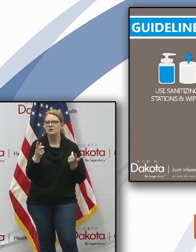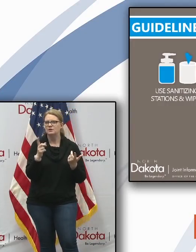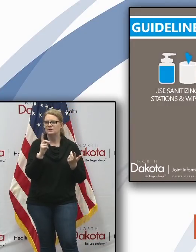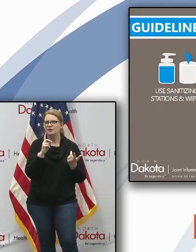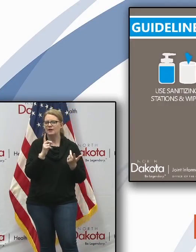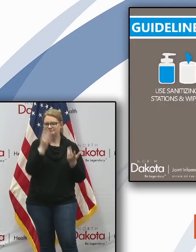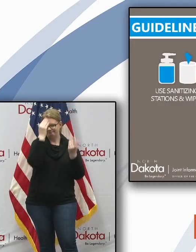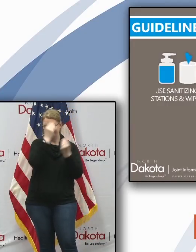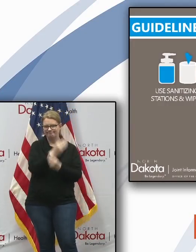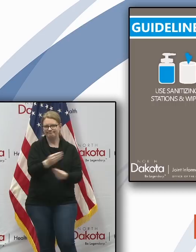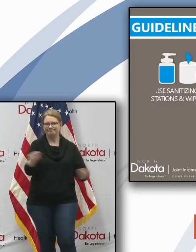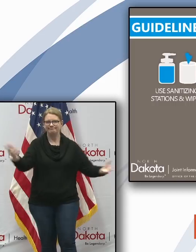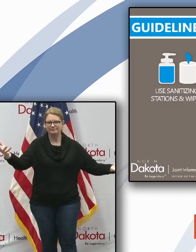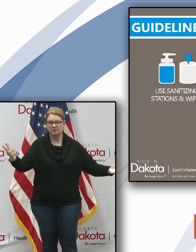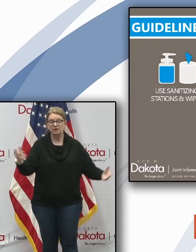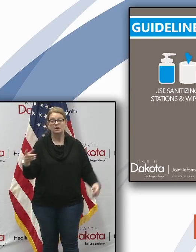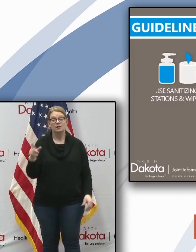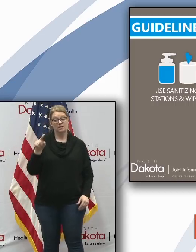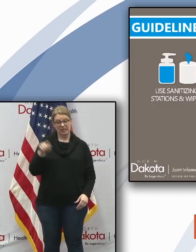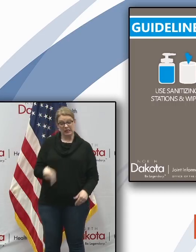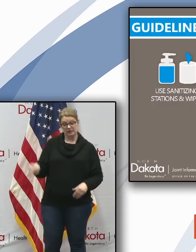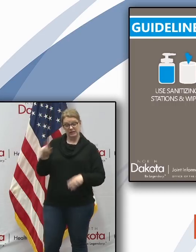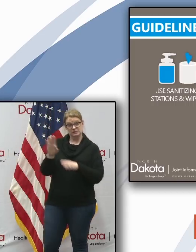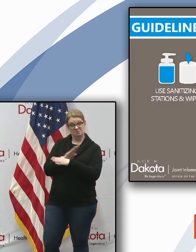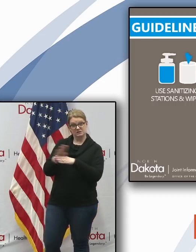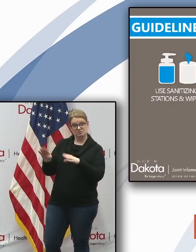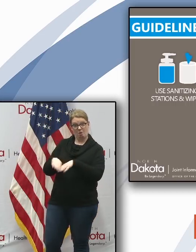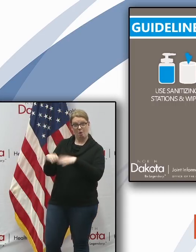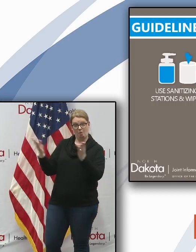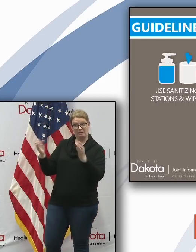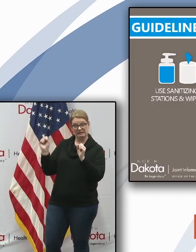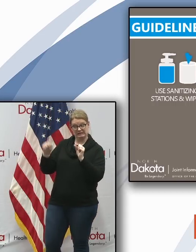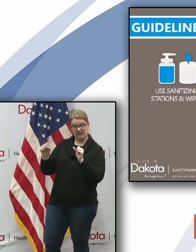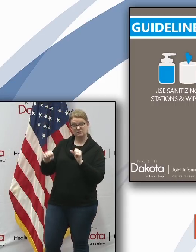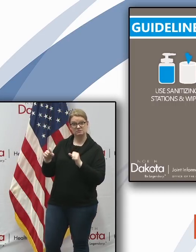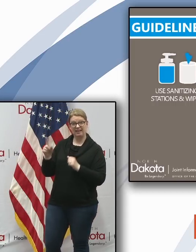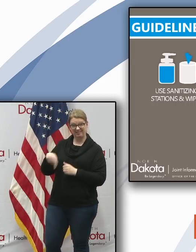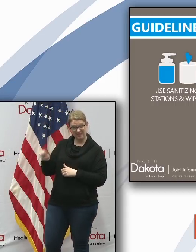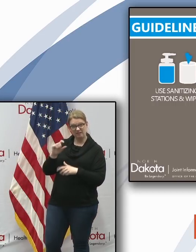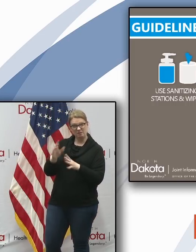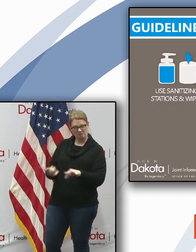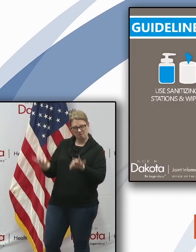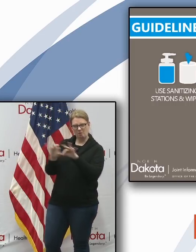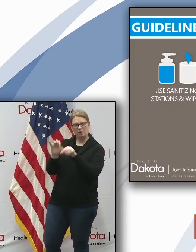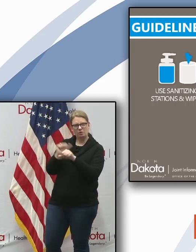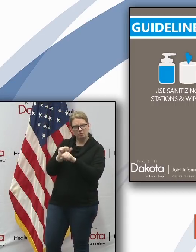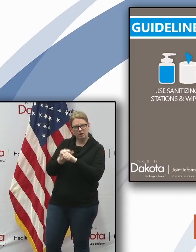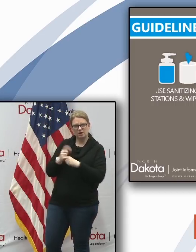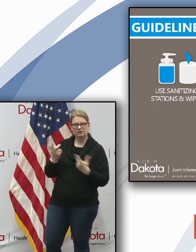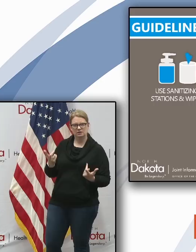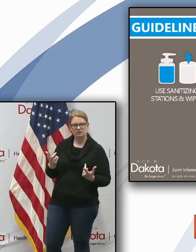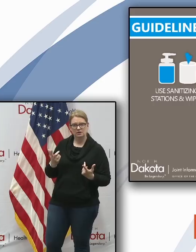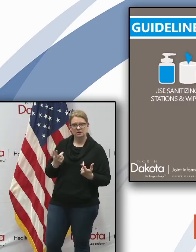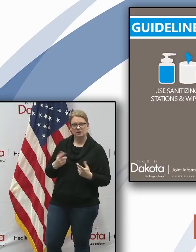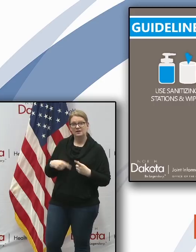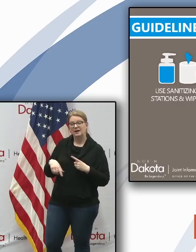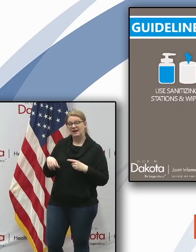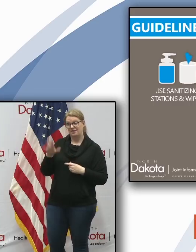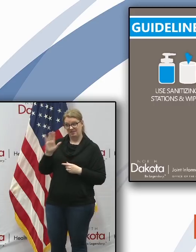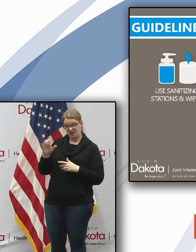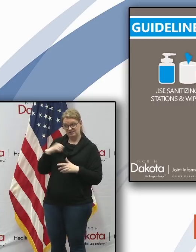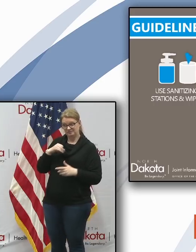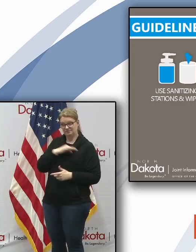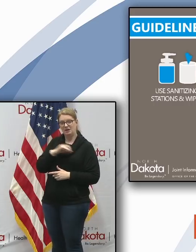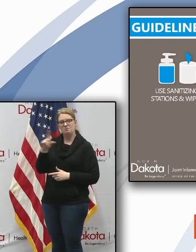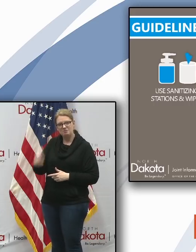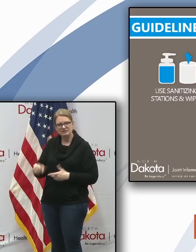these businesses can remain open and keep uh the important work they're doing as long as they've got us they're keeping their staff healthy so